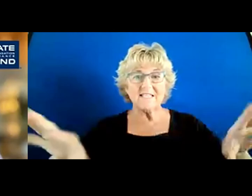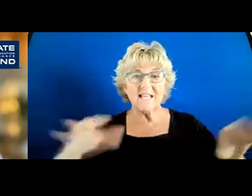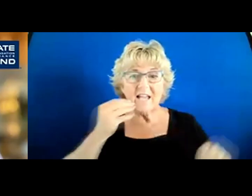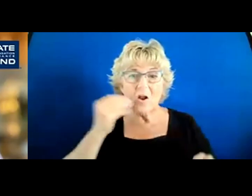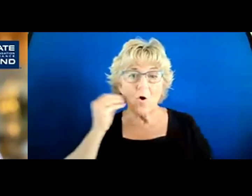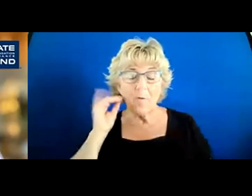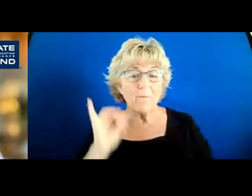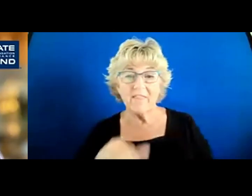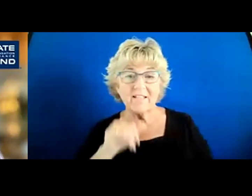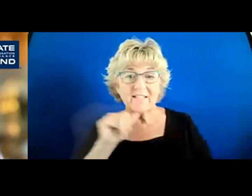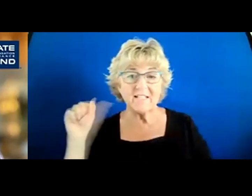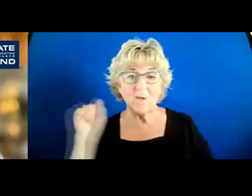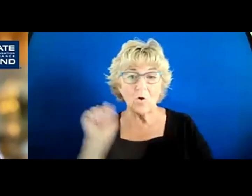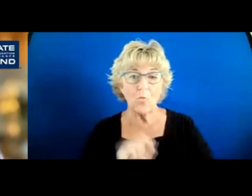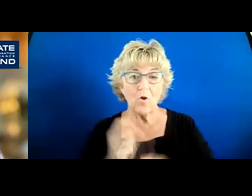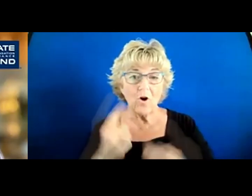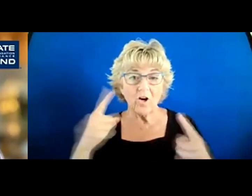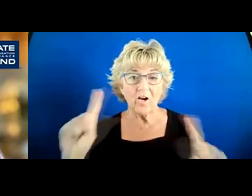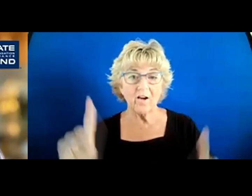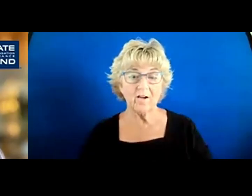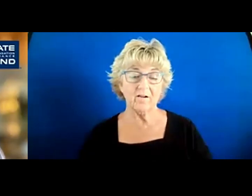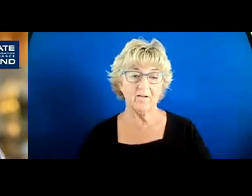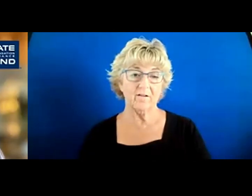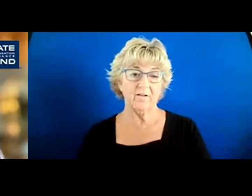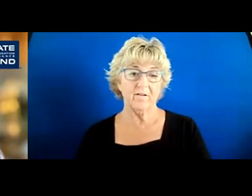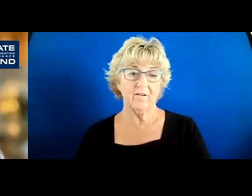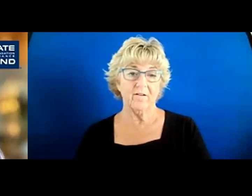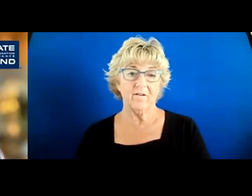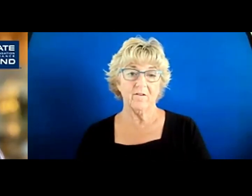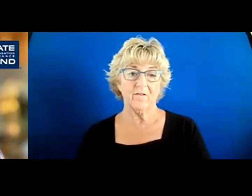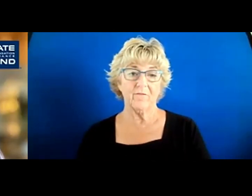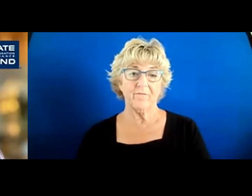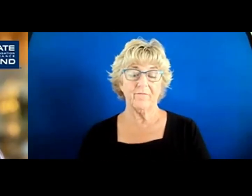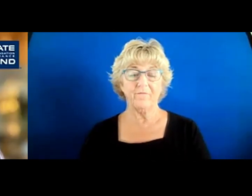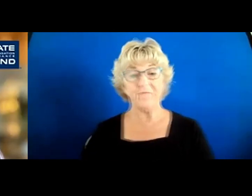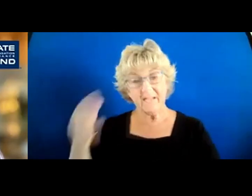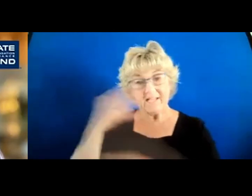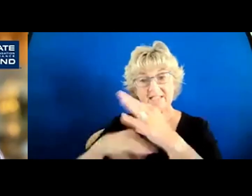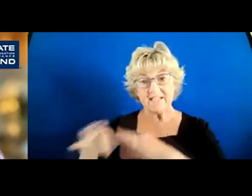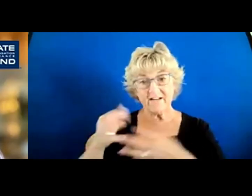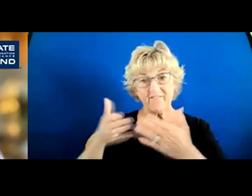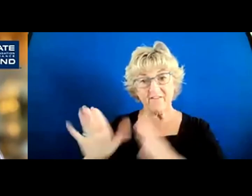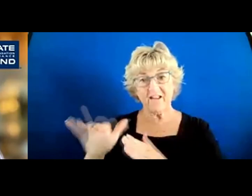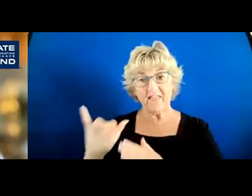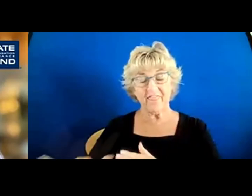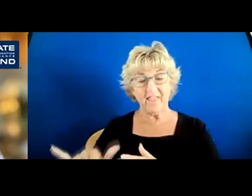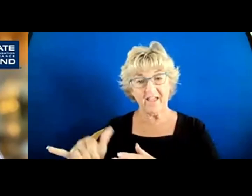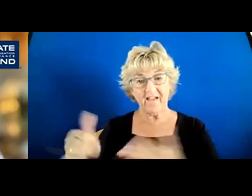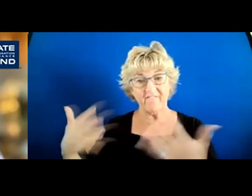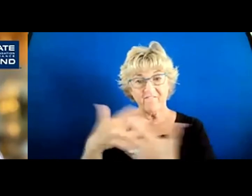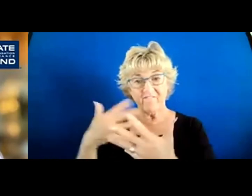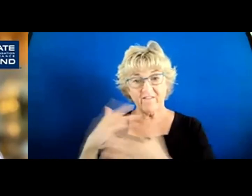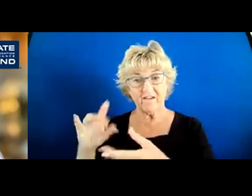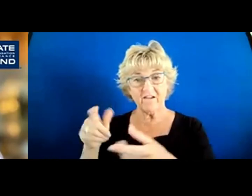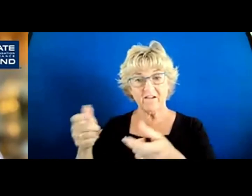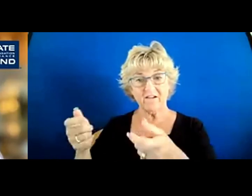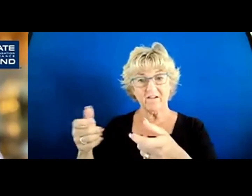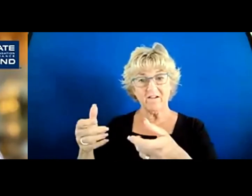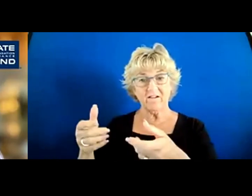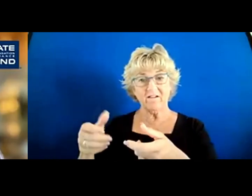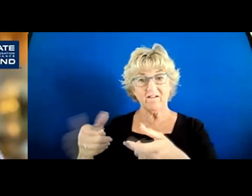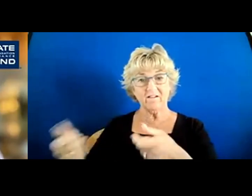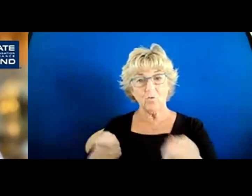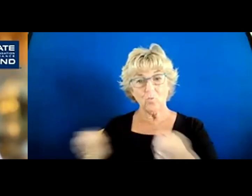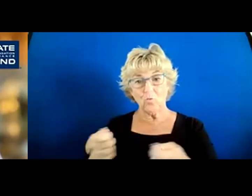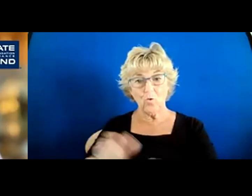doesn't work? And instead of letting that fear rule my decision making and take longer,